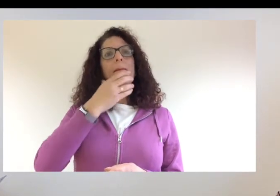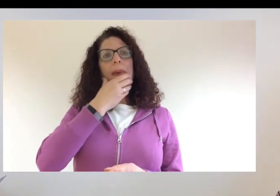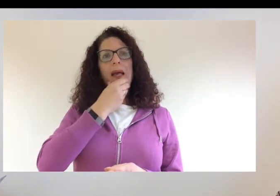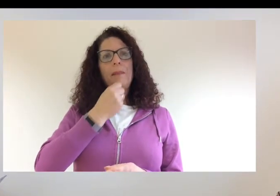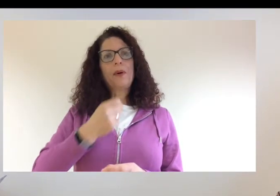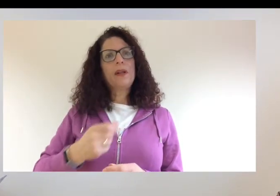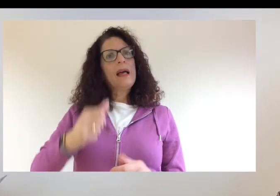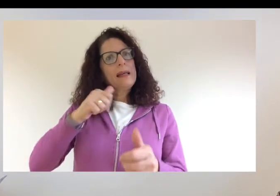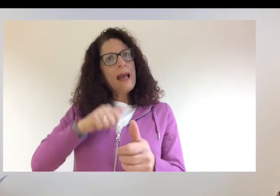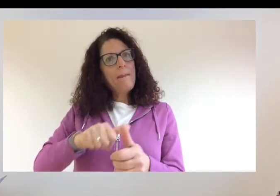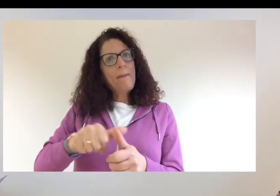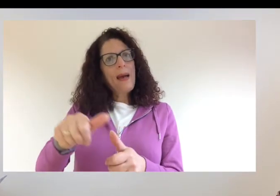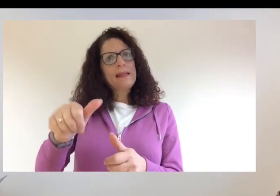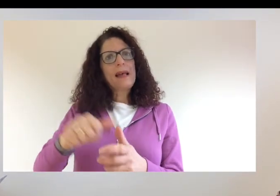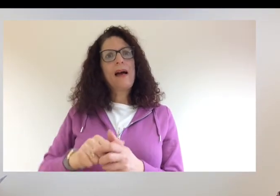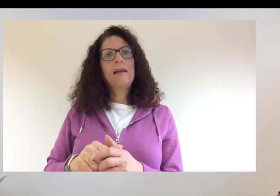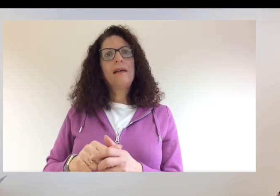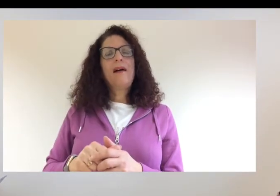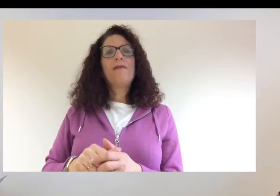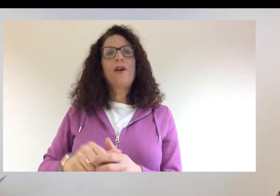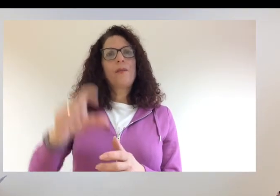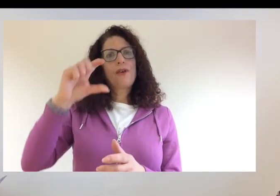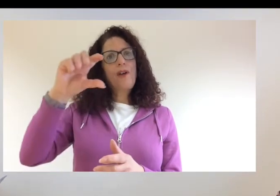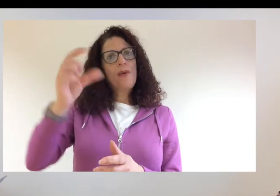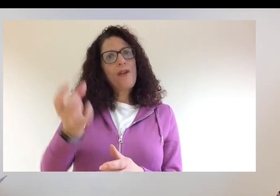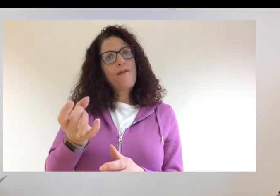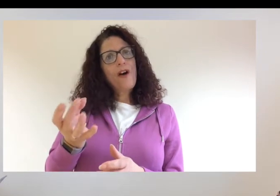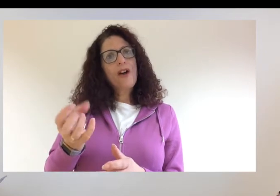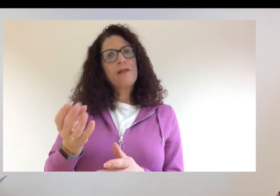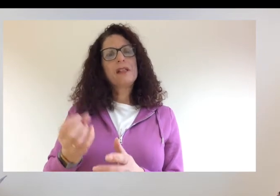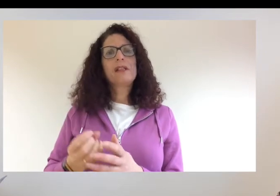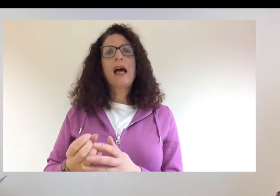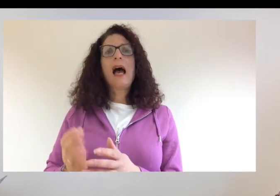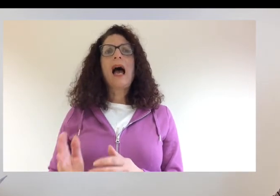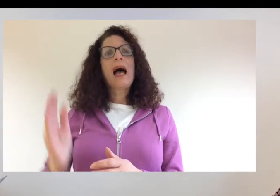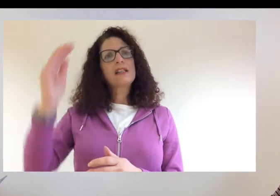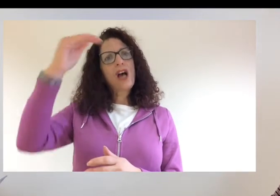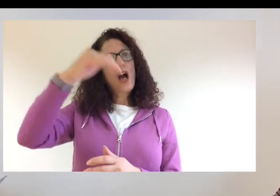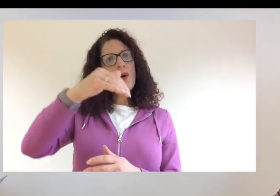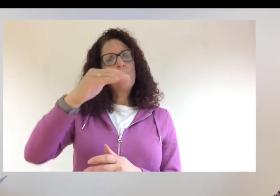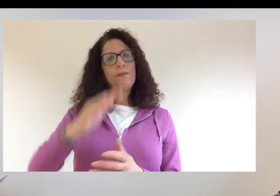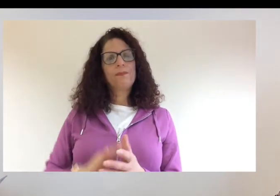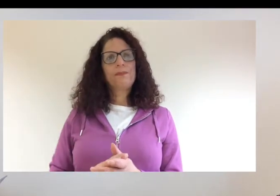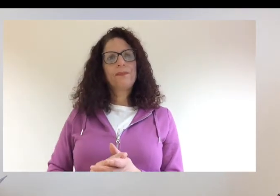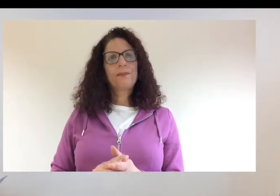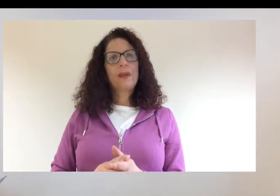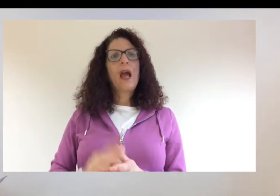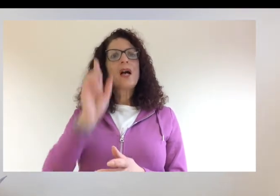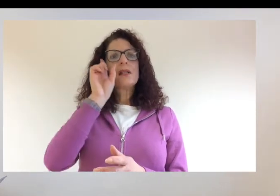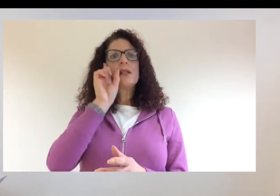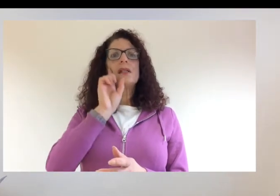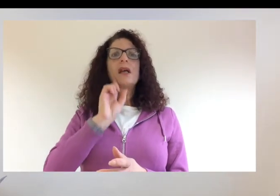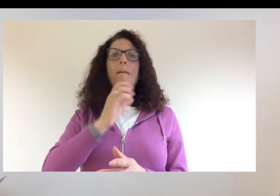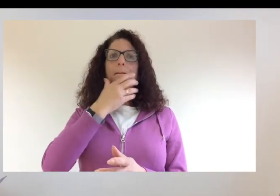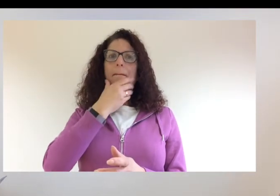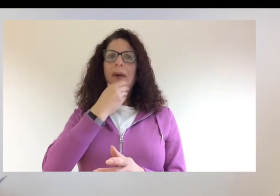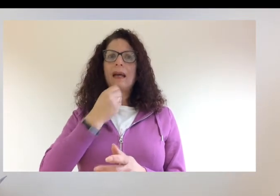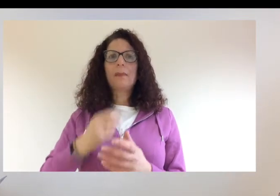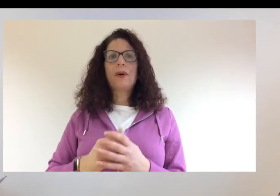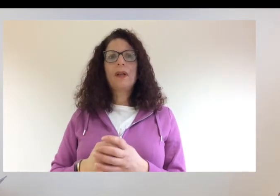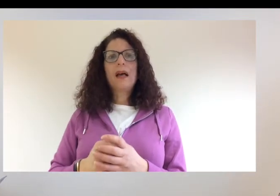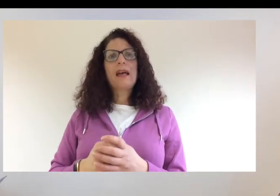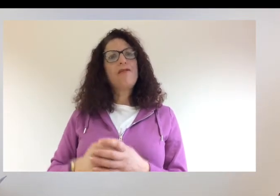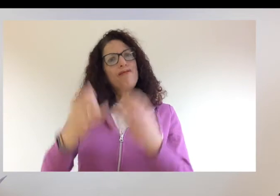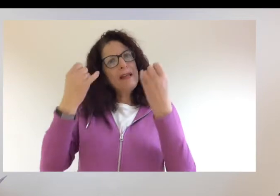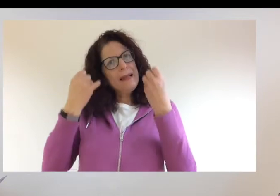Most people will get better from coronavirus at home, but some people may